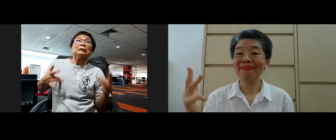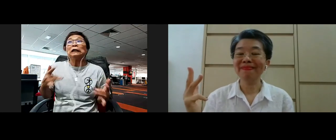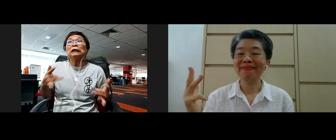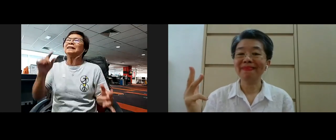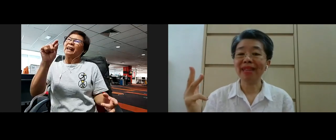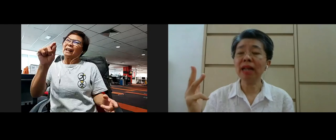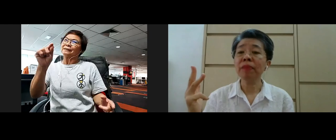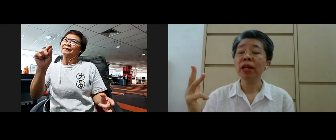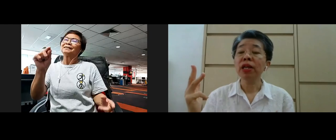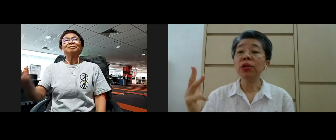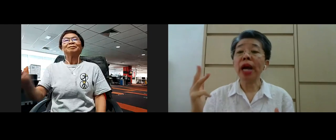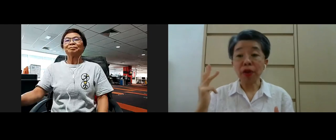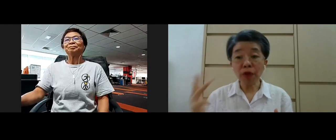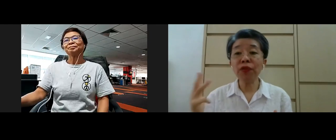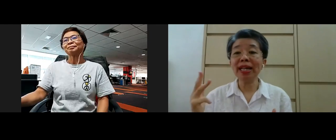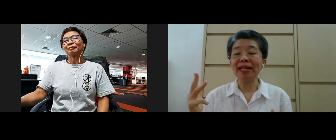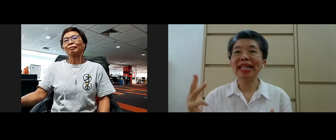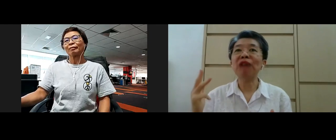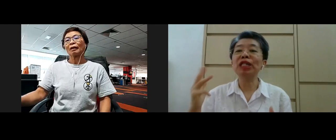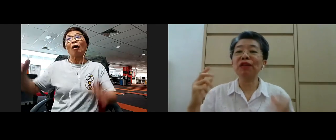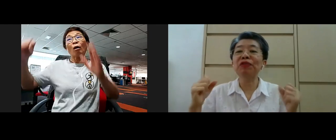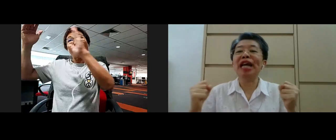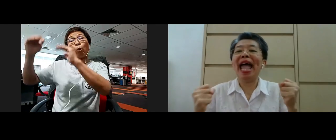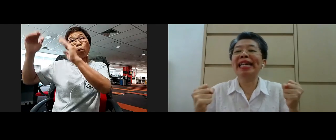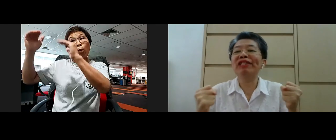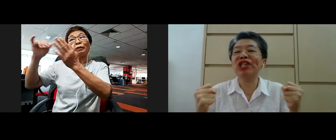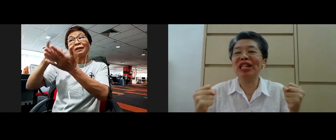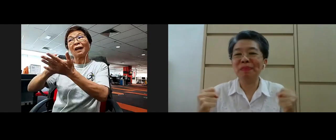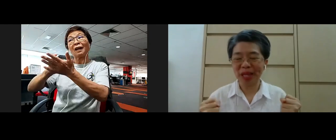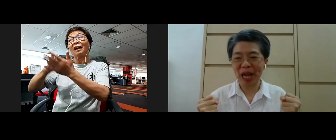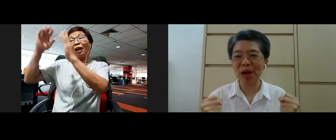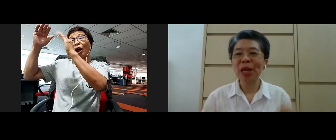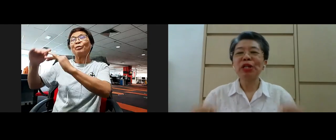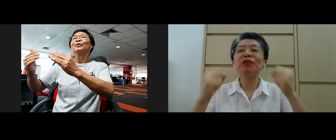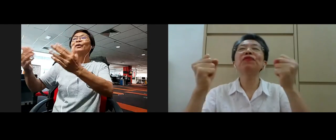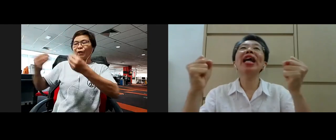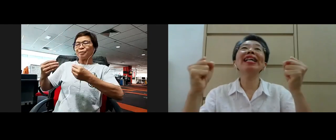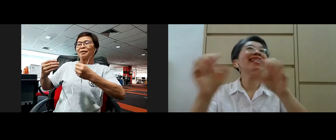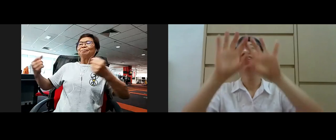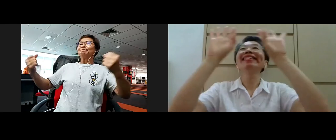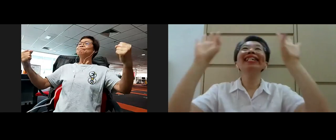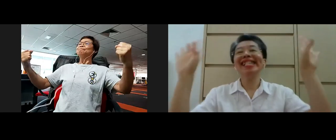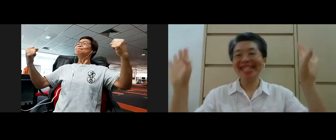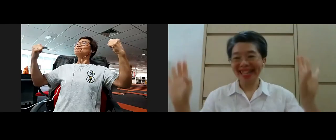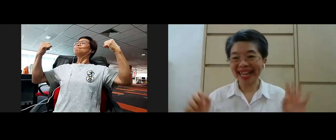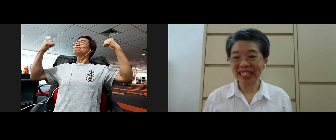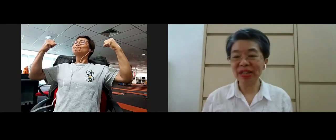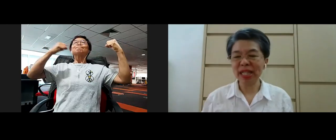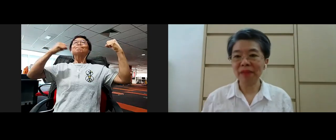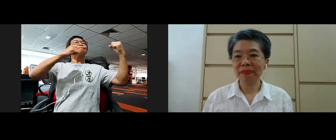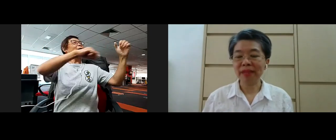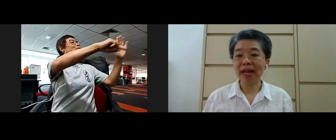yeah so and hopefully that will give you the energy yeah to face this